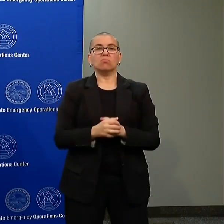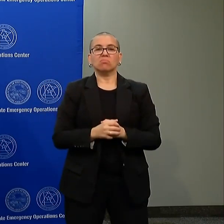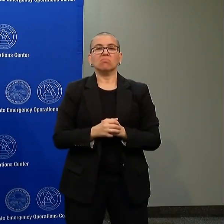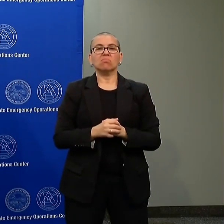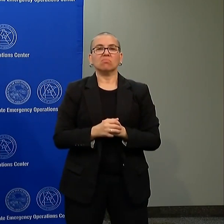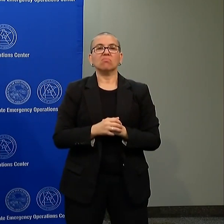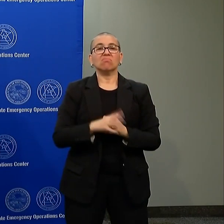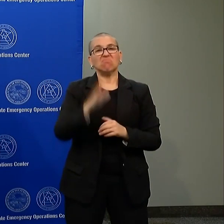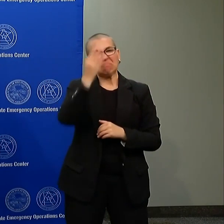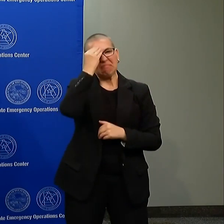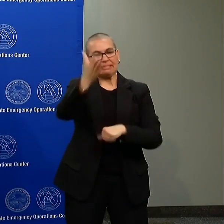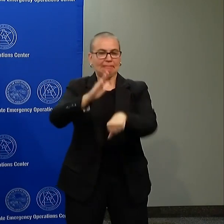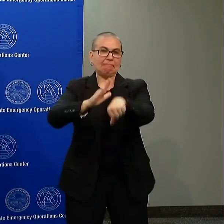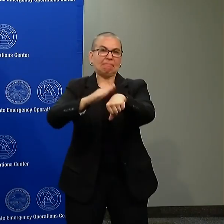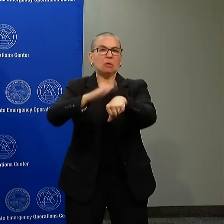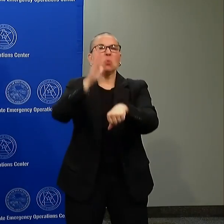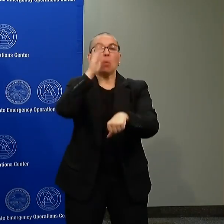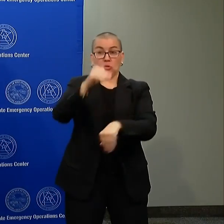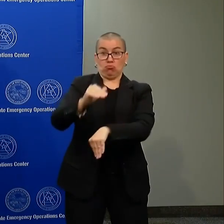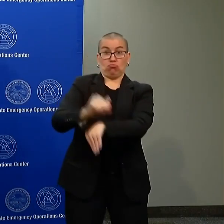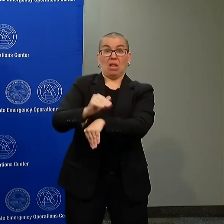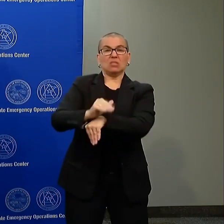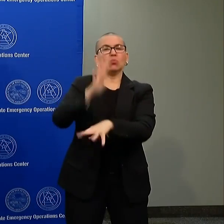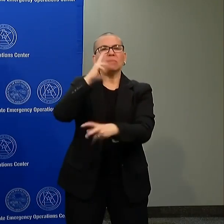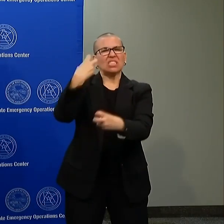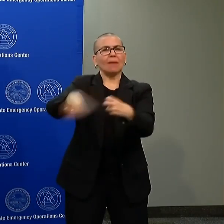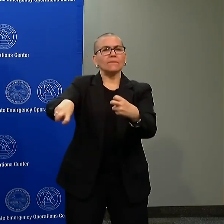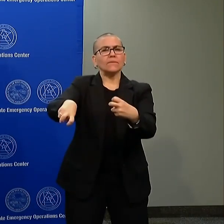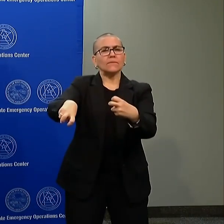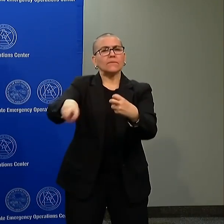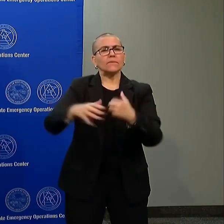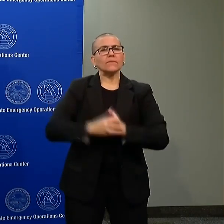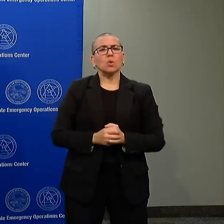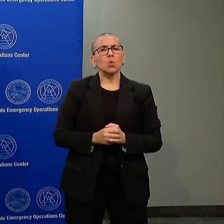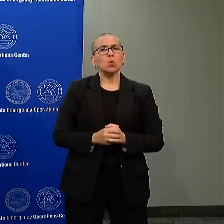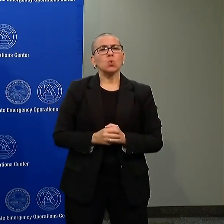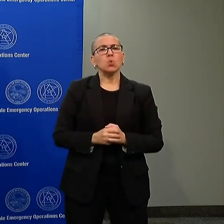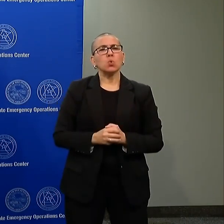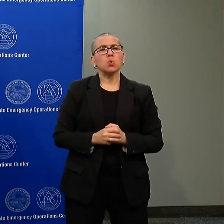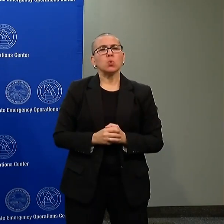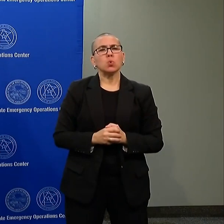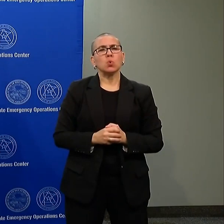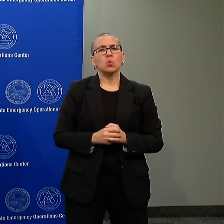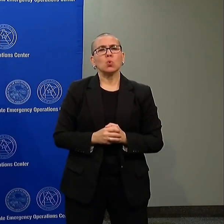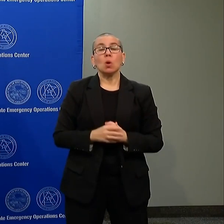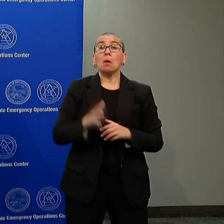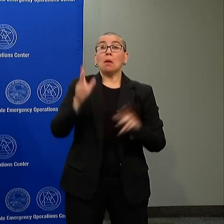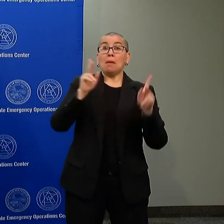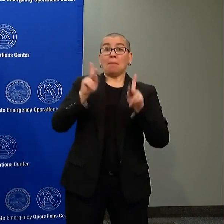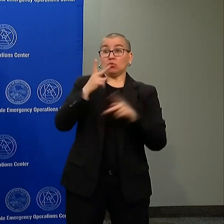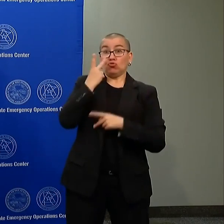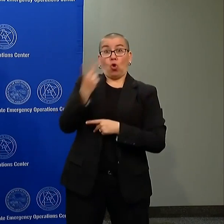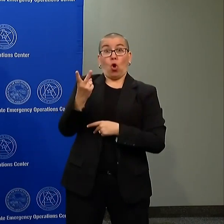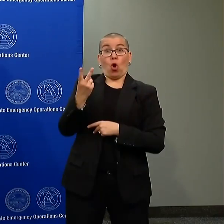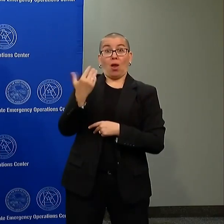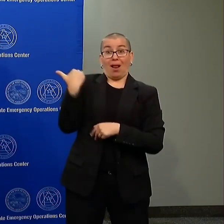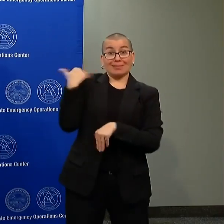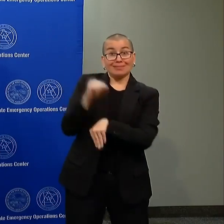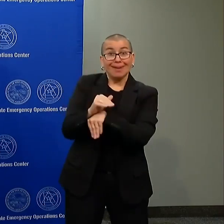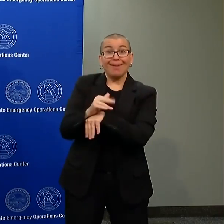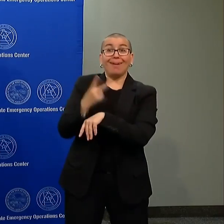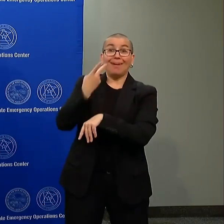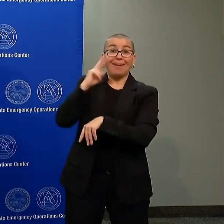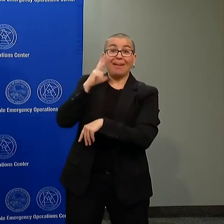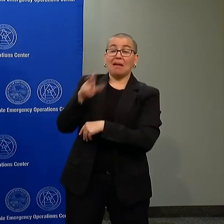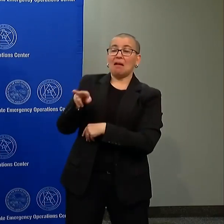The people listening do not see this as a deterrent. They are not somehow searching their soul and deciding that this was stupid and